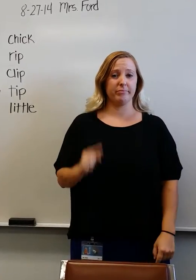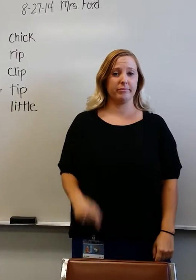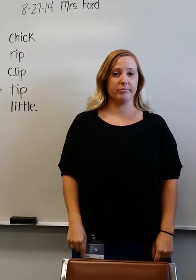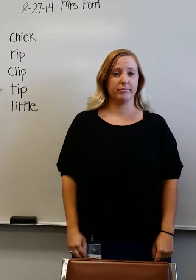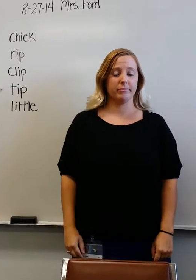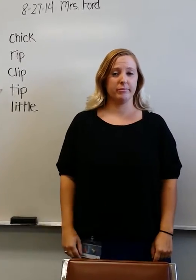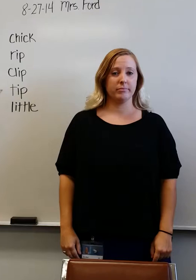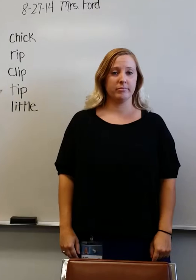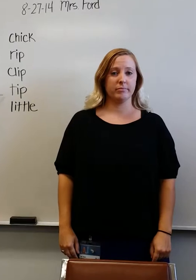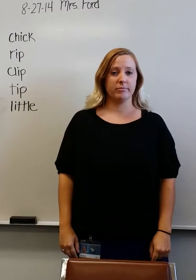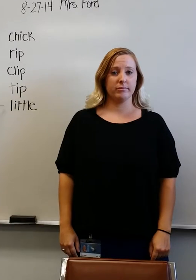Little.